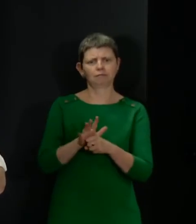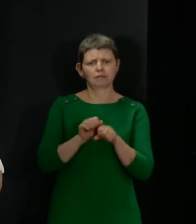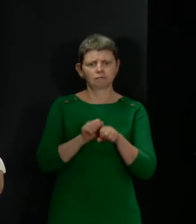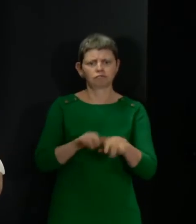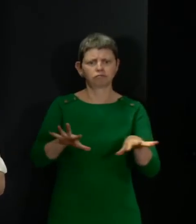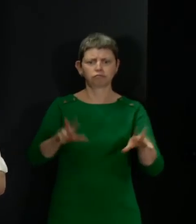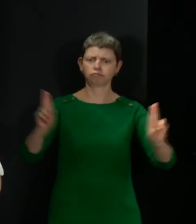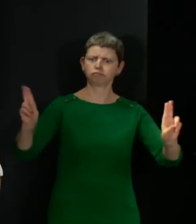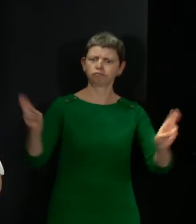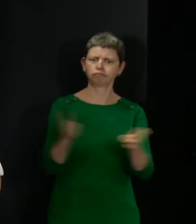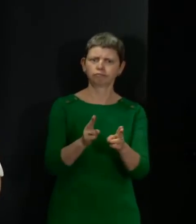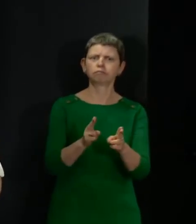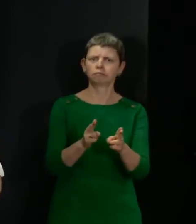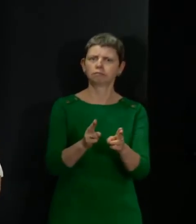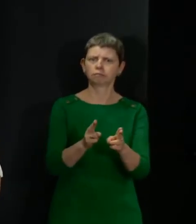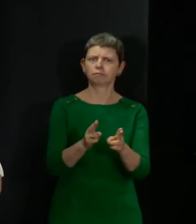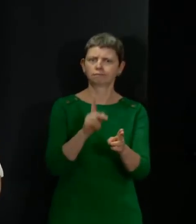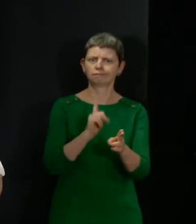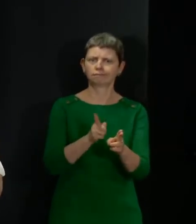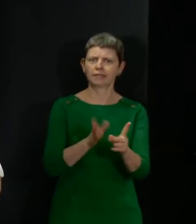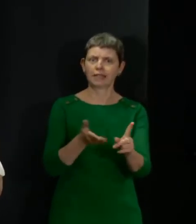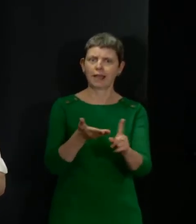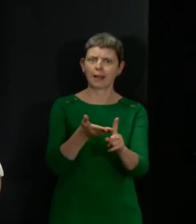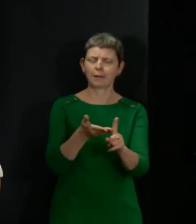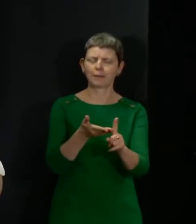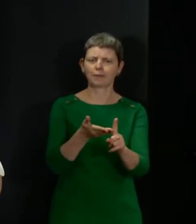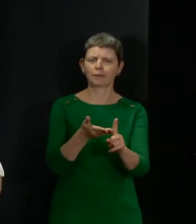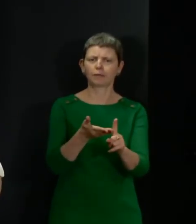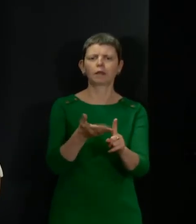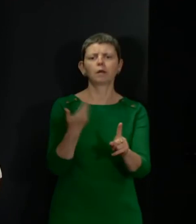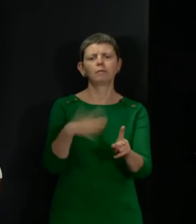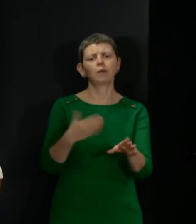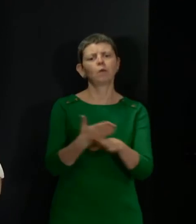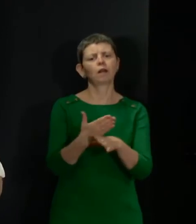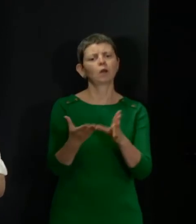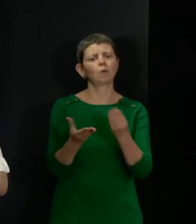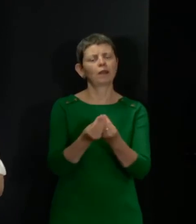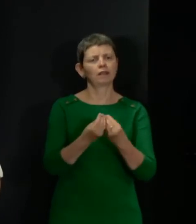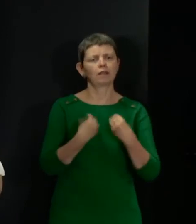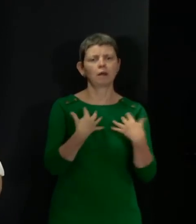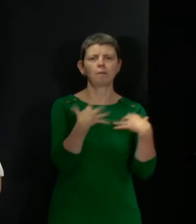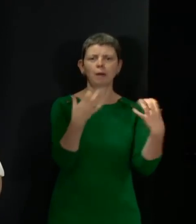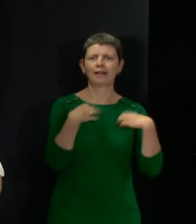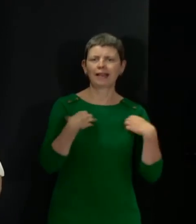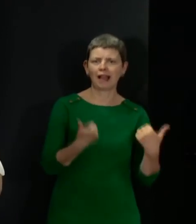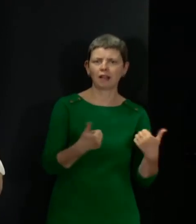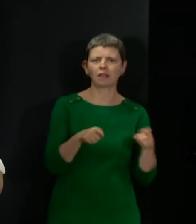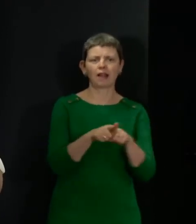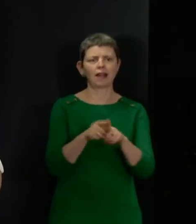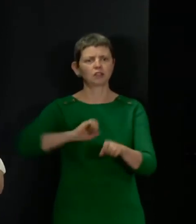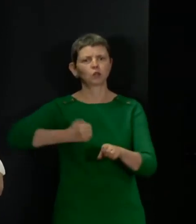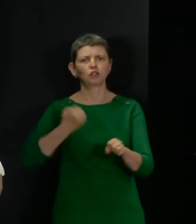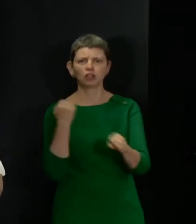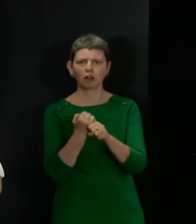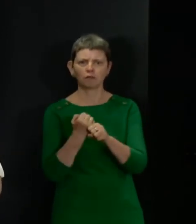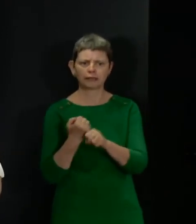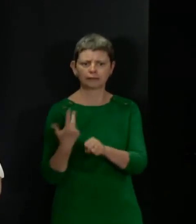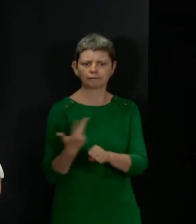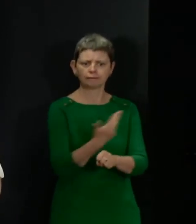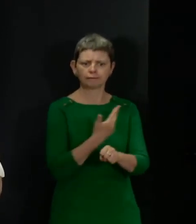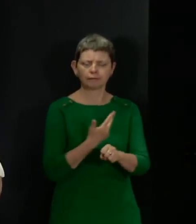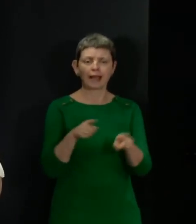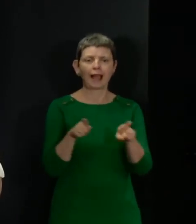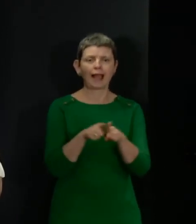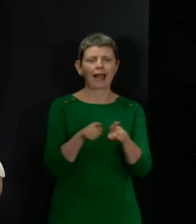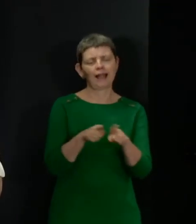The police service, we've been working very closely with our colleagues in public health, very closely with officials in Scottish Government, as well as the